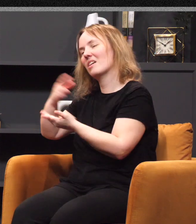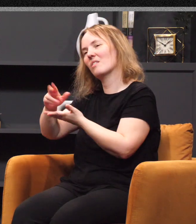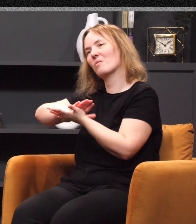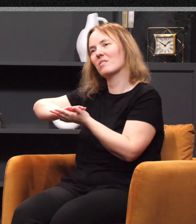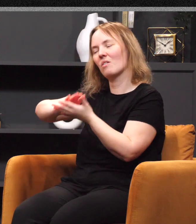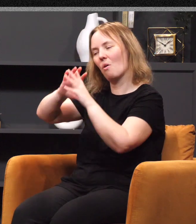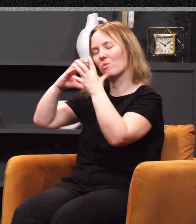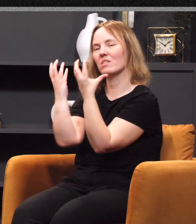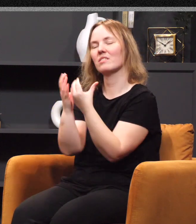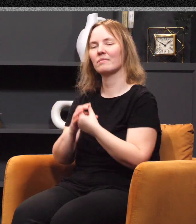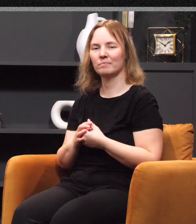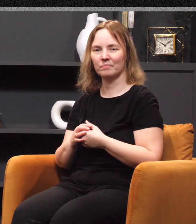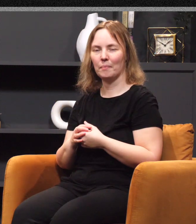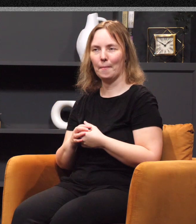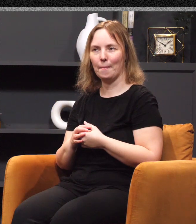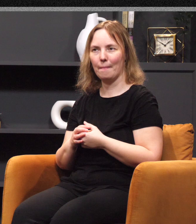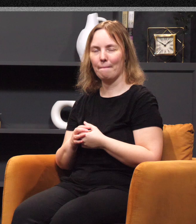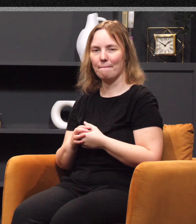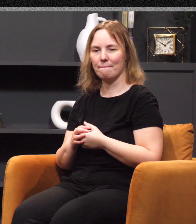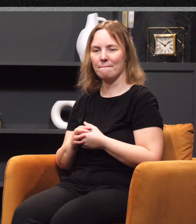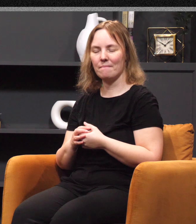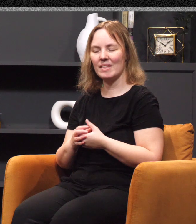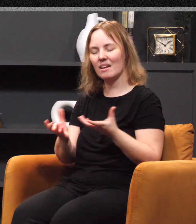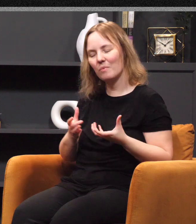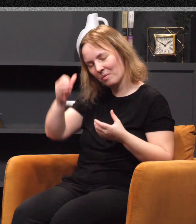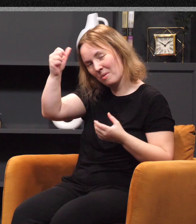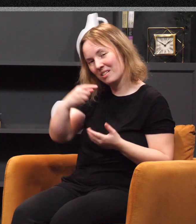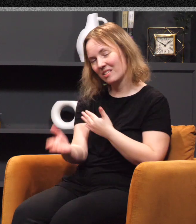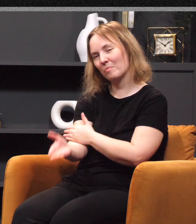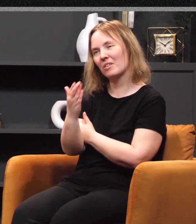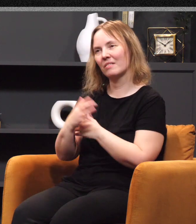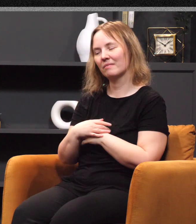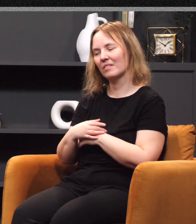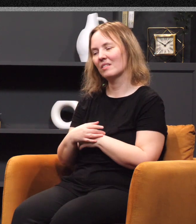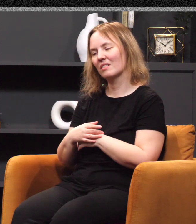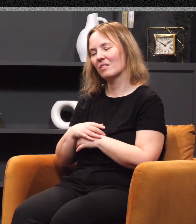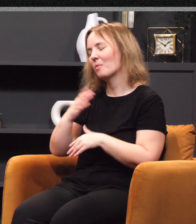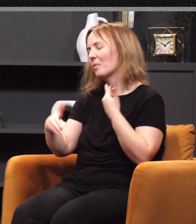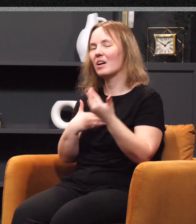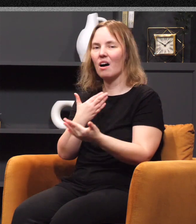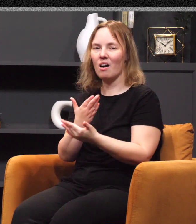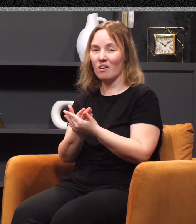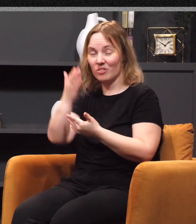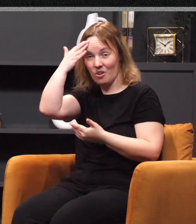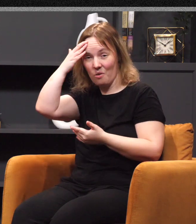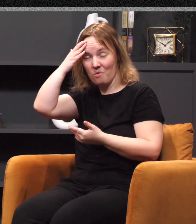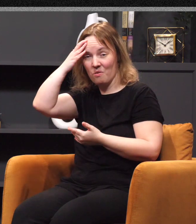musicians come, I want to remind us this morning, friends, we all know what it is to hear God's voice. You don't need